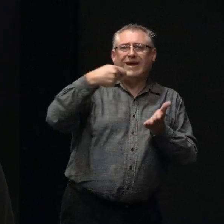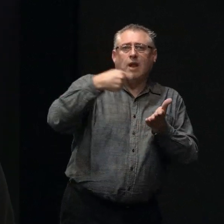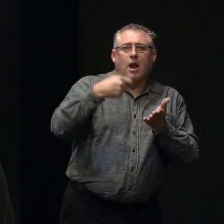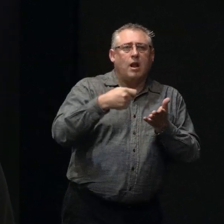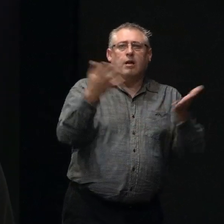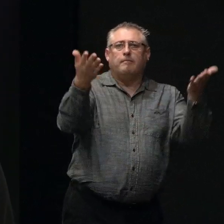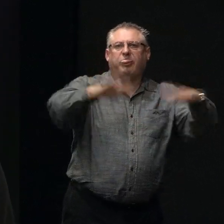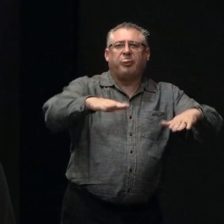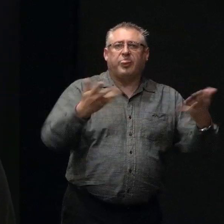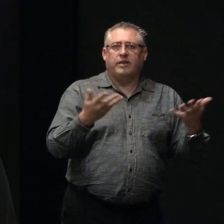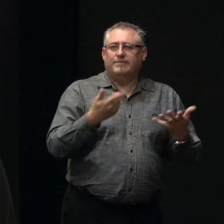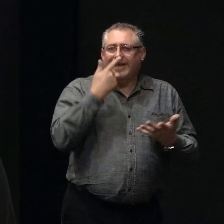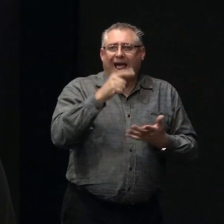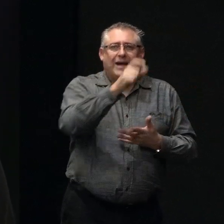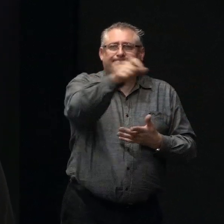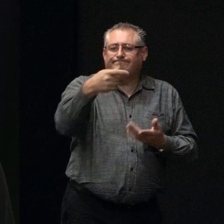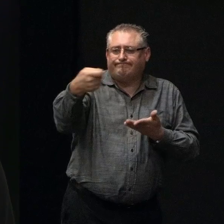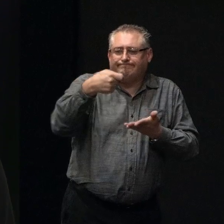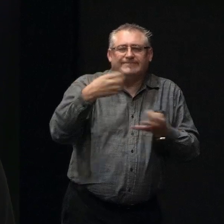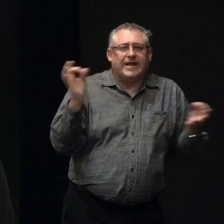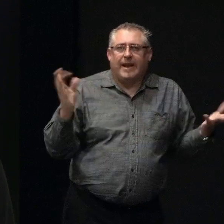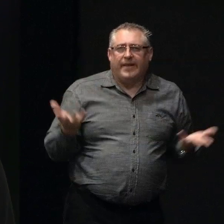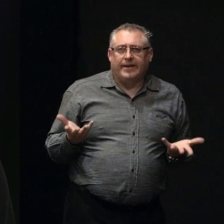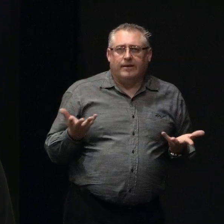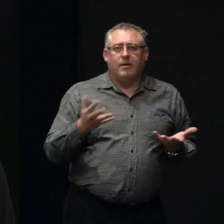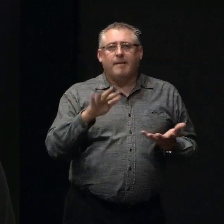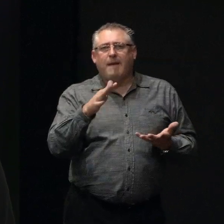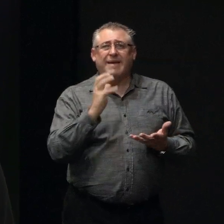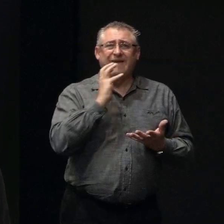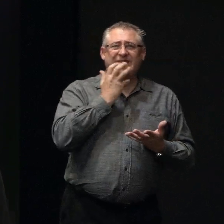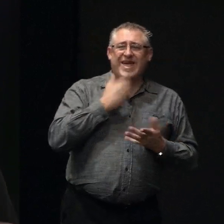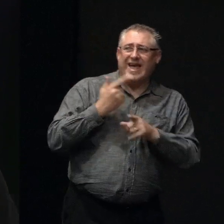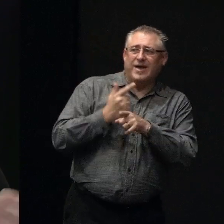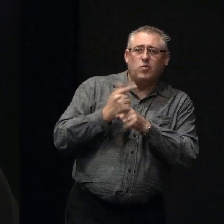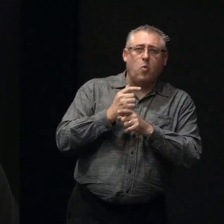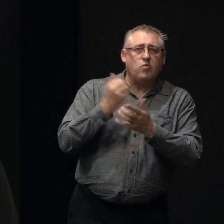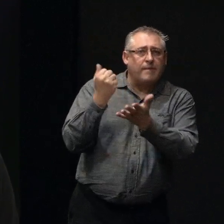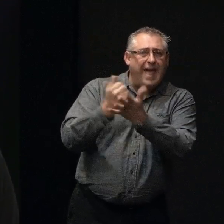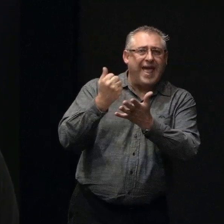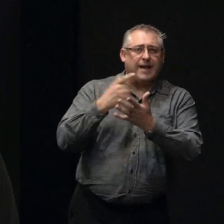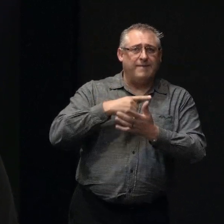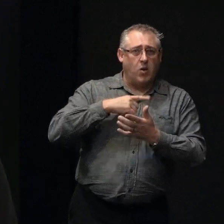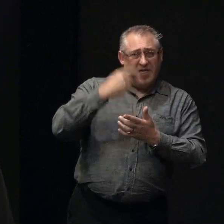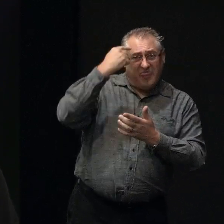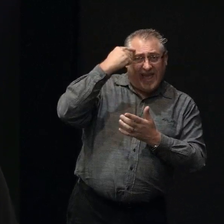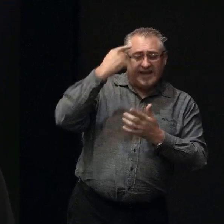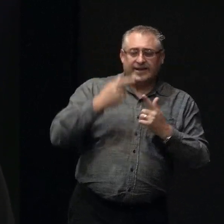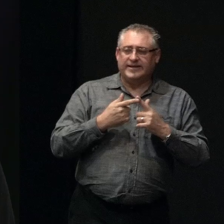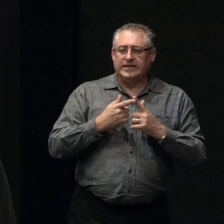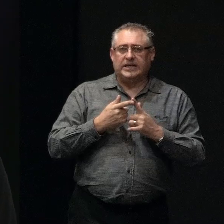property that can no longer be tenanted. And sometimes I've got a fear of speaking to the bank because of a perception that there'll be